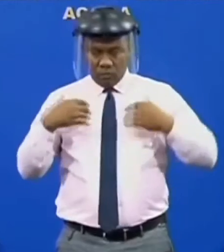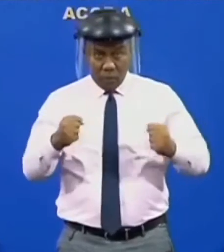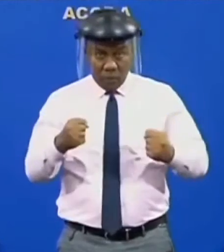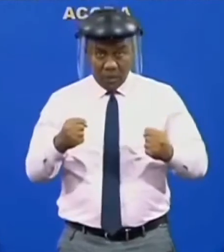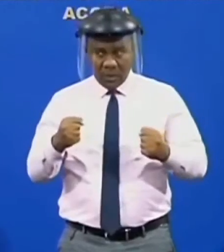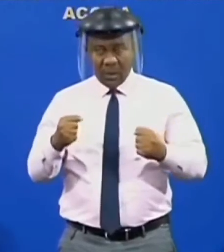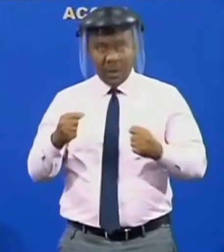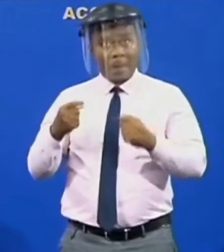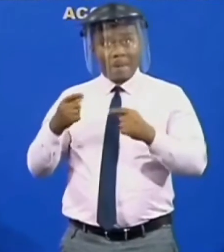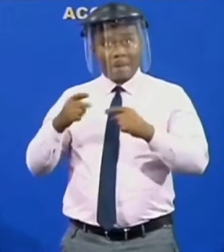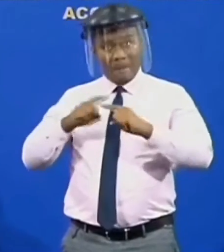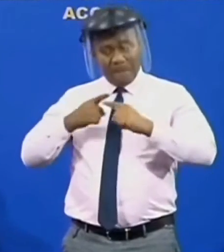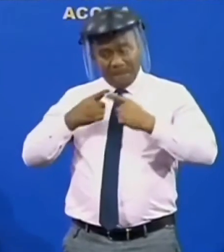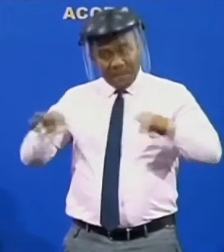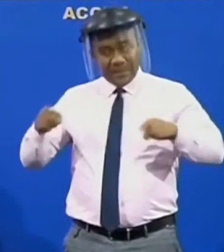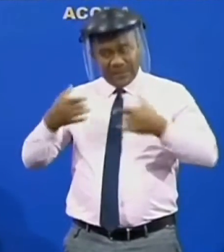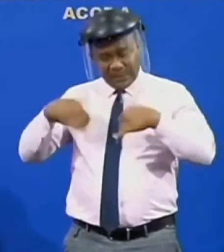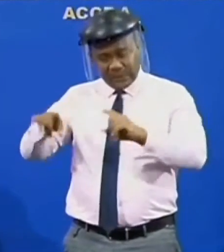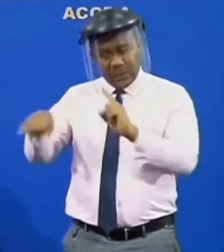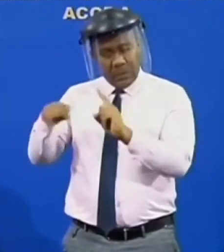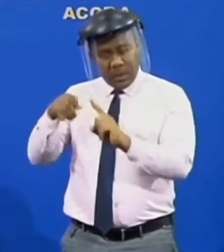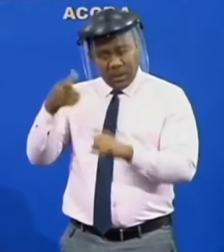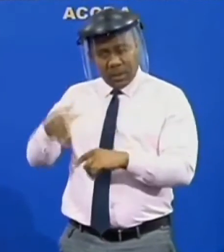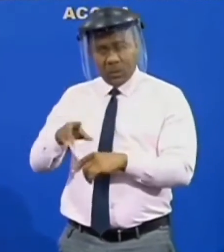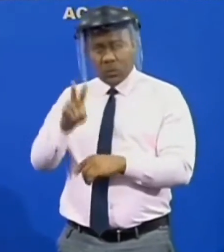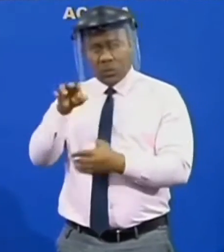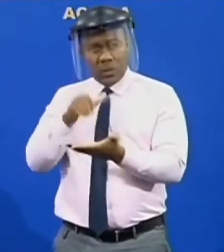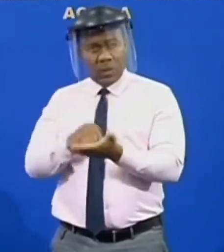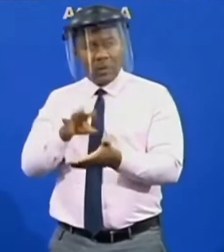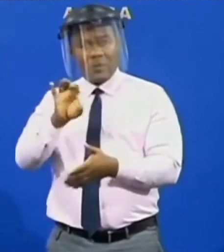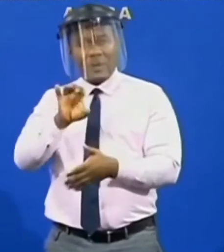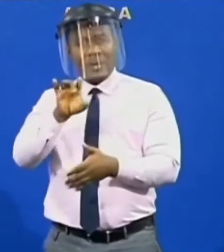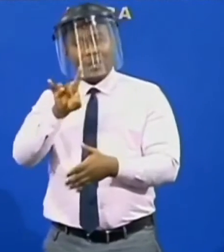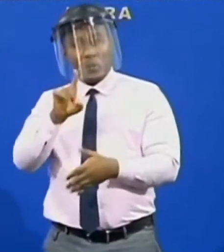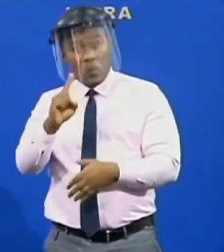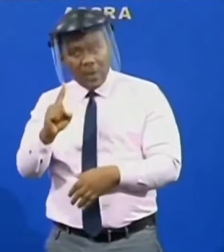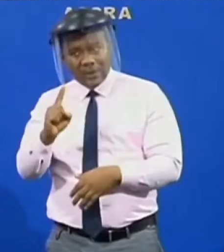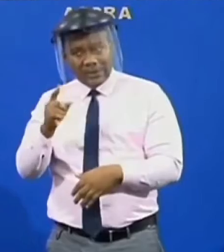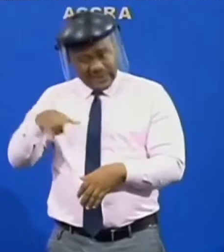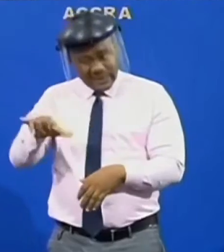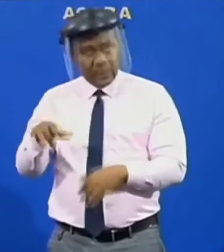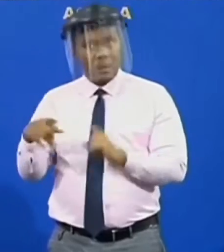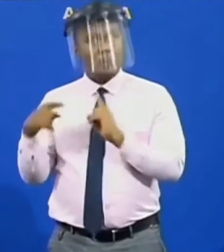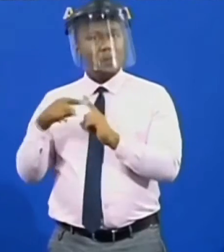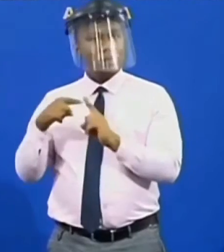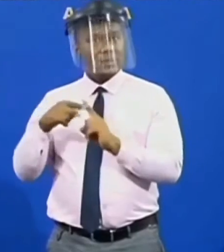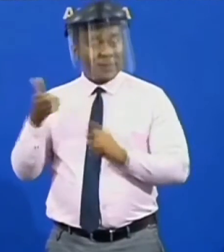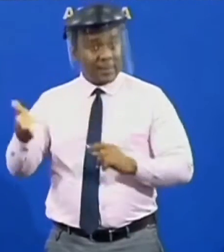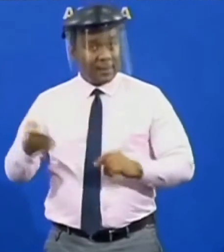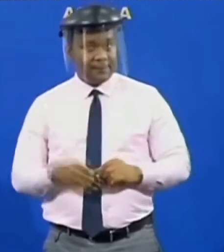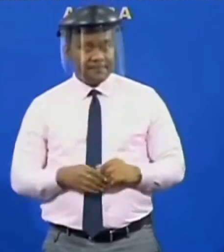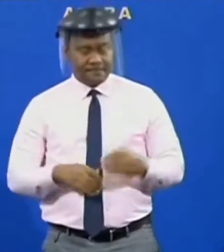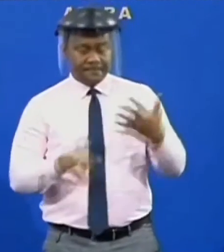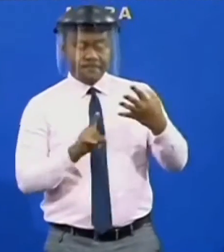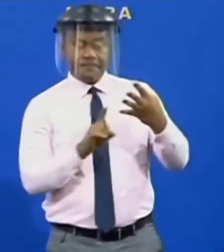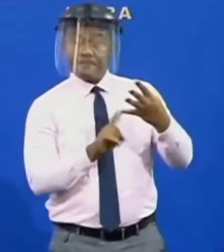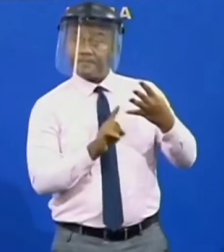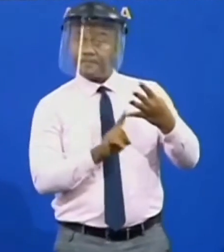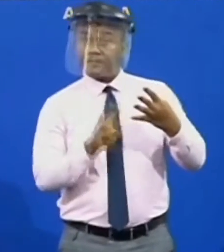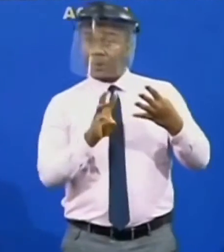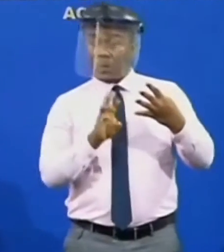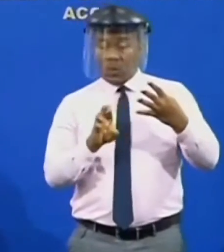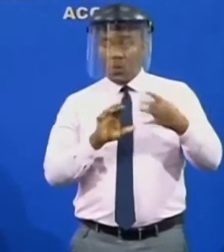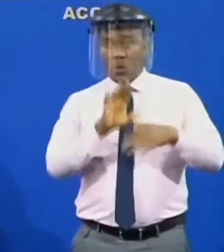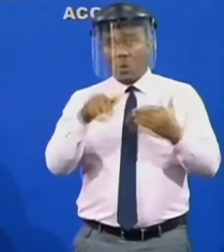,481 active cases. Western region, total cases